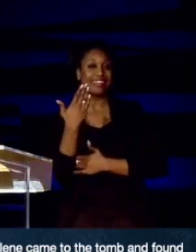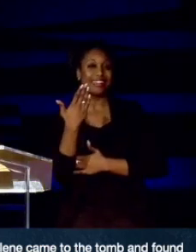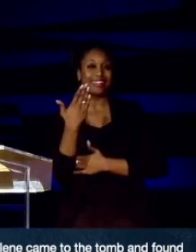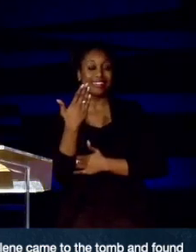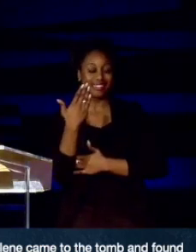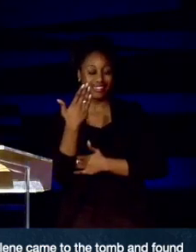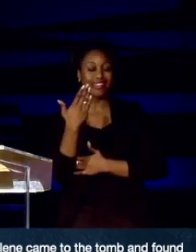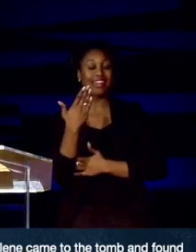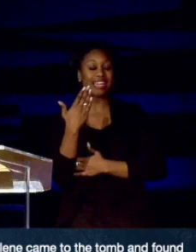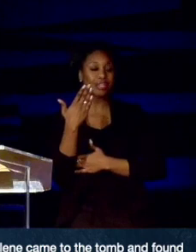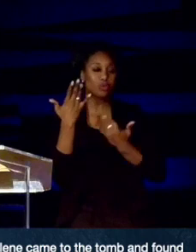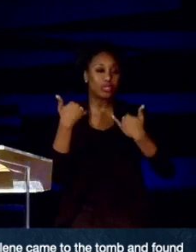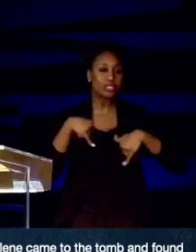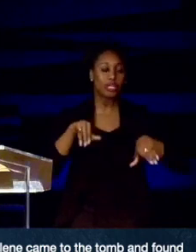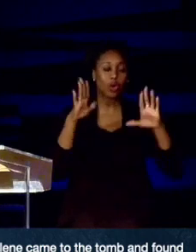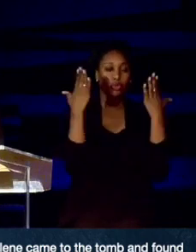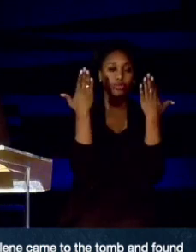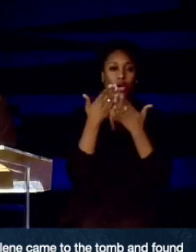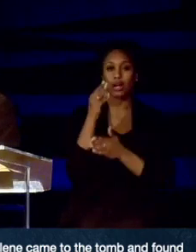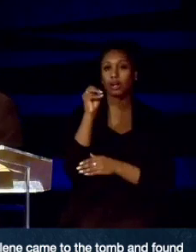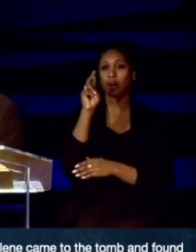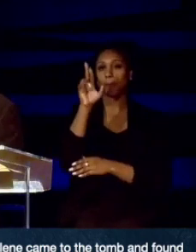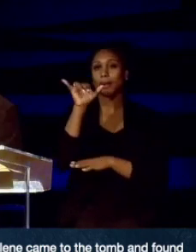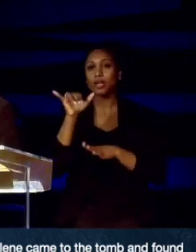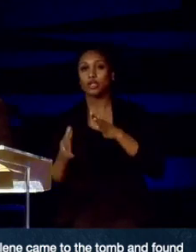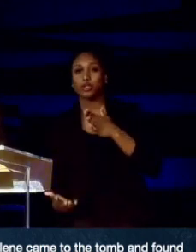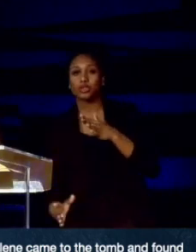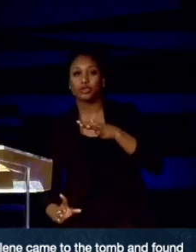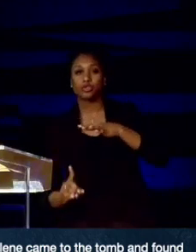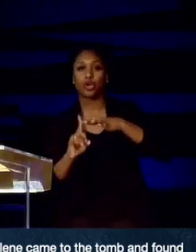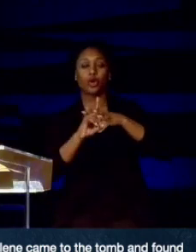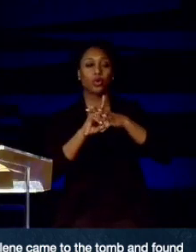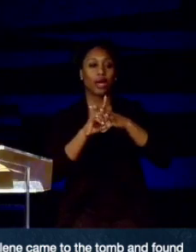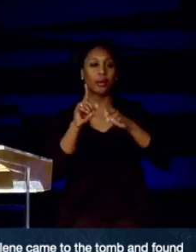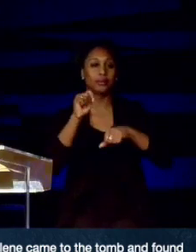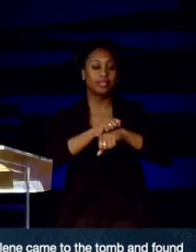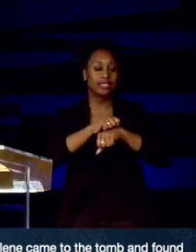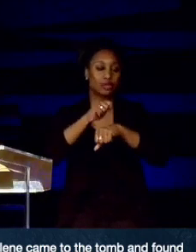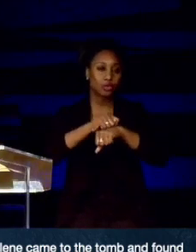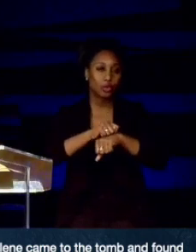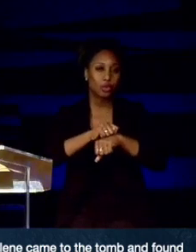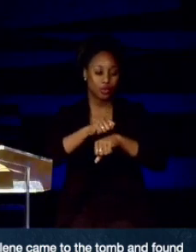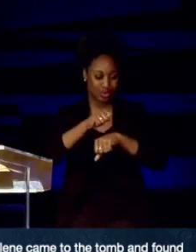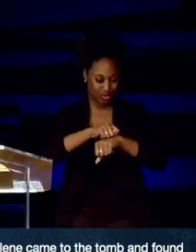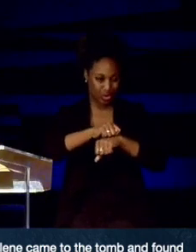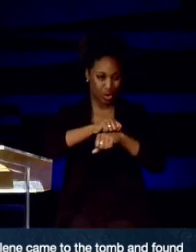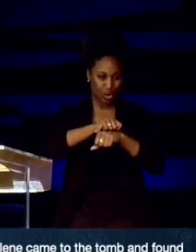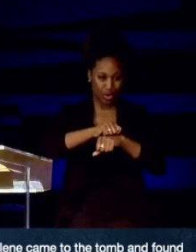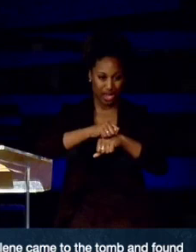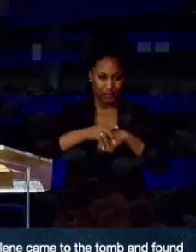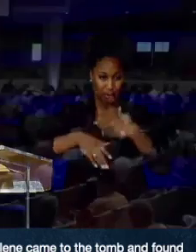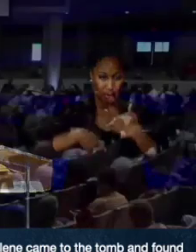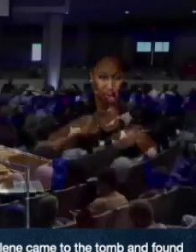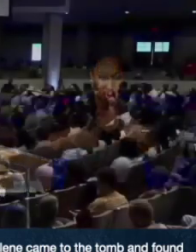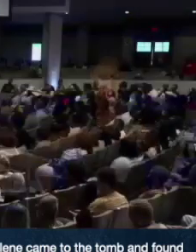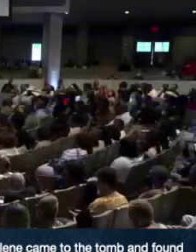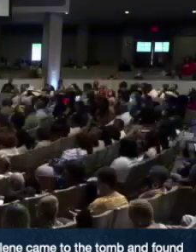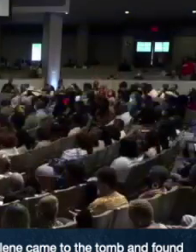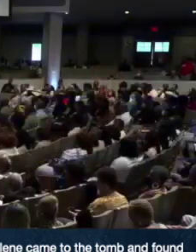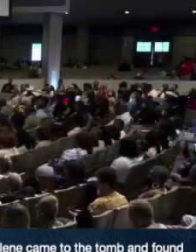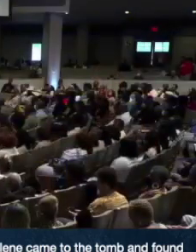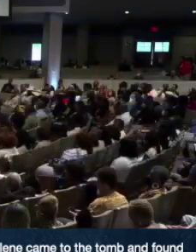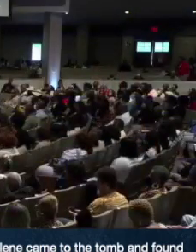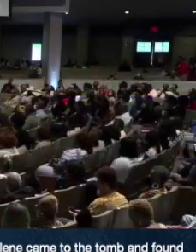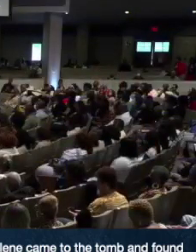dark, Mary Magdalene came to the tomb and found that the stone had been rolled away from the